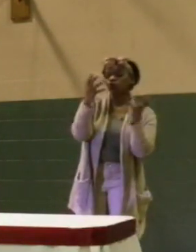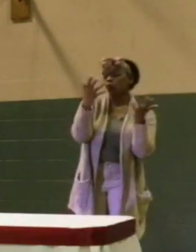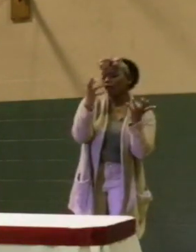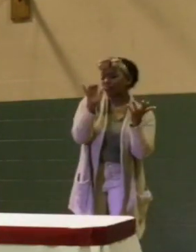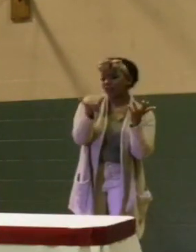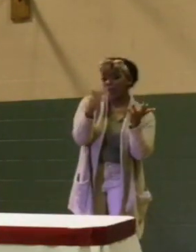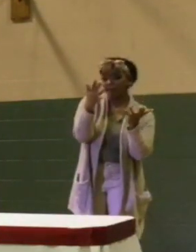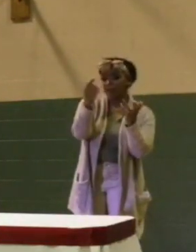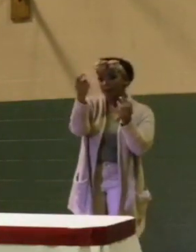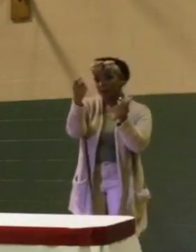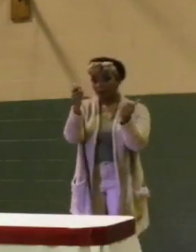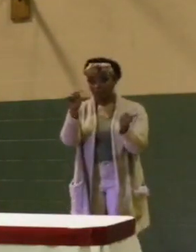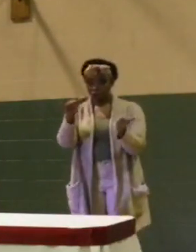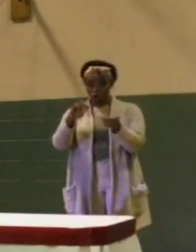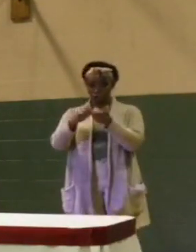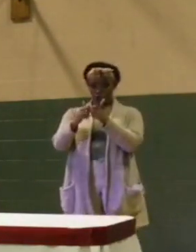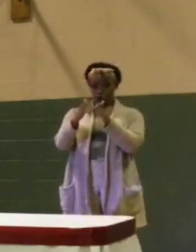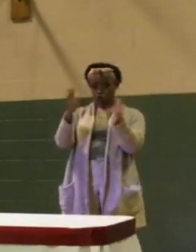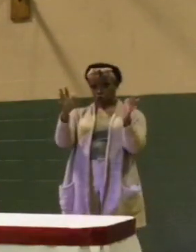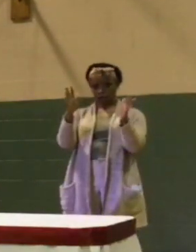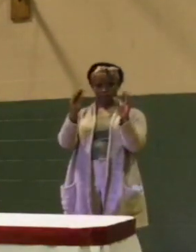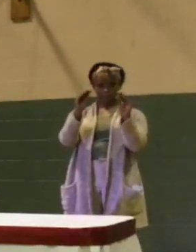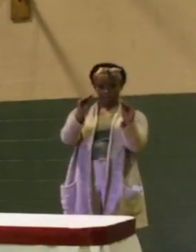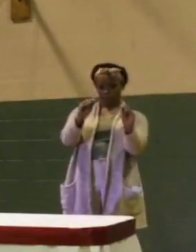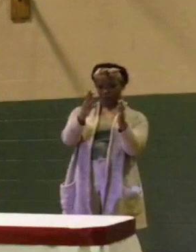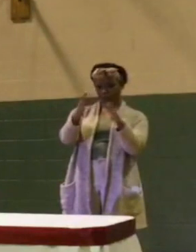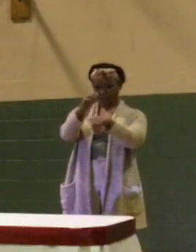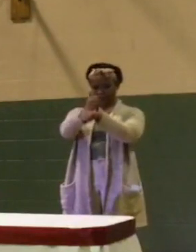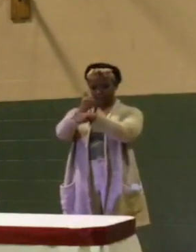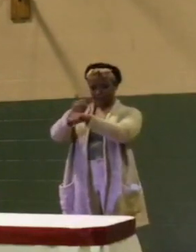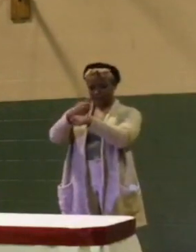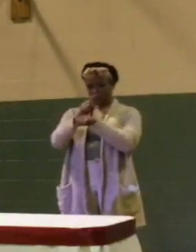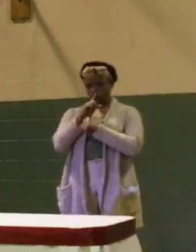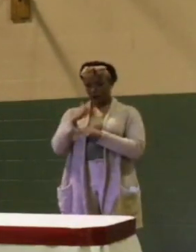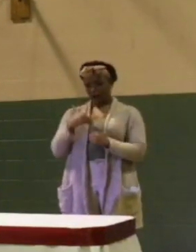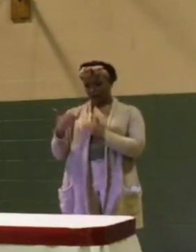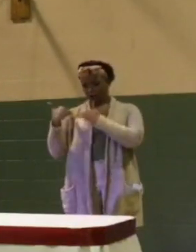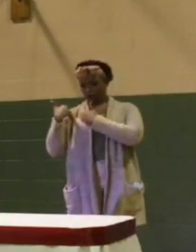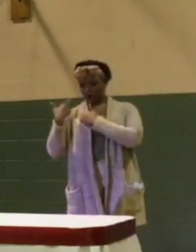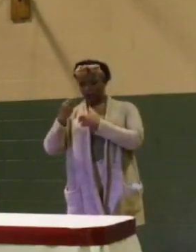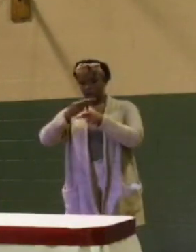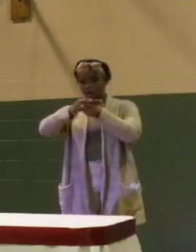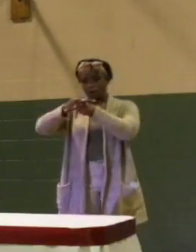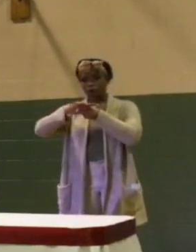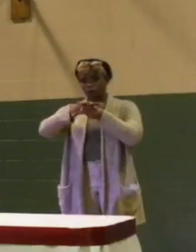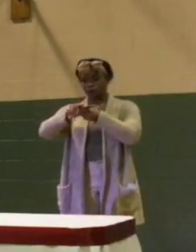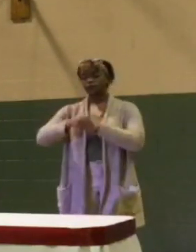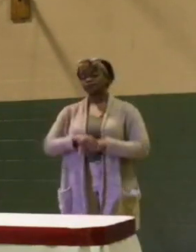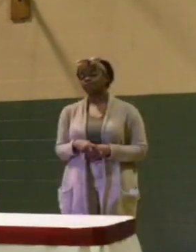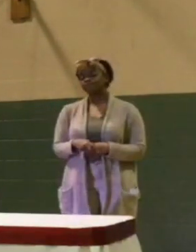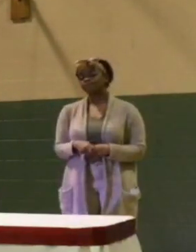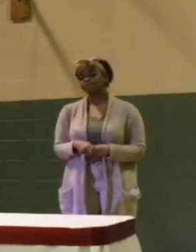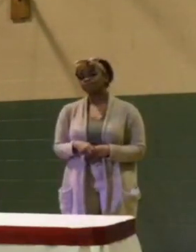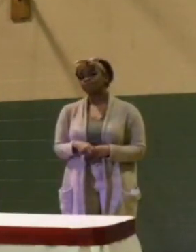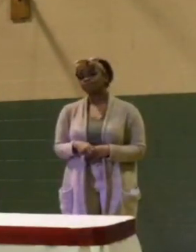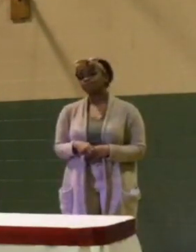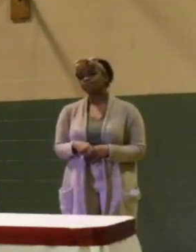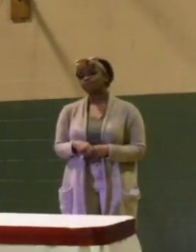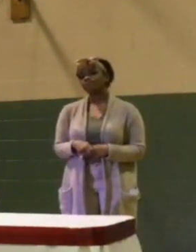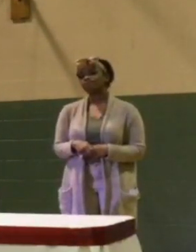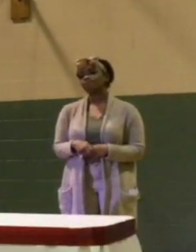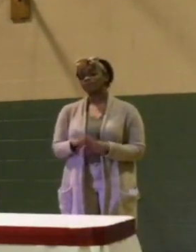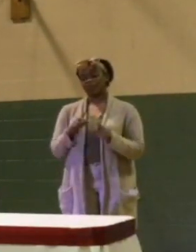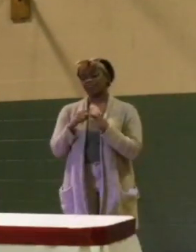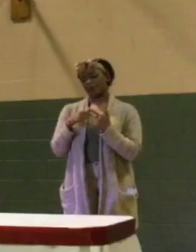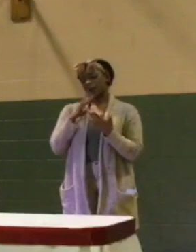things in place to make sure that there is accountability and oversight, and then absolutely do it. Okay. Thank